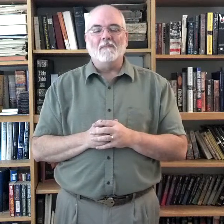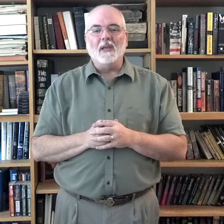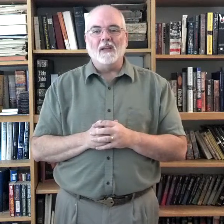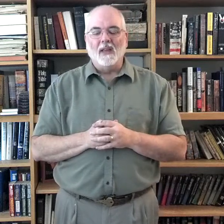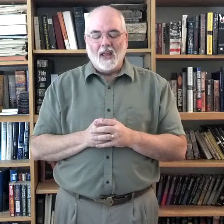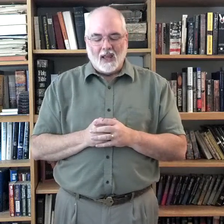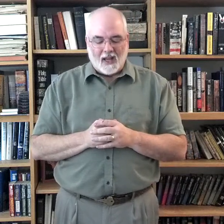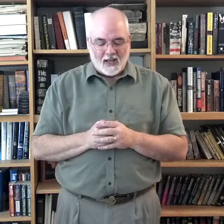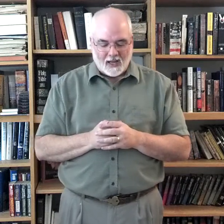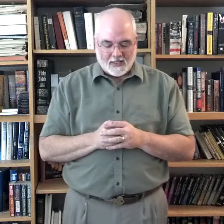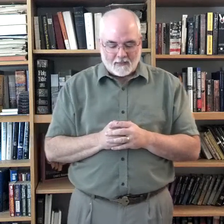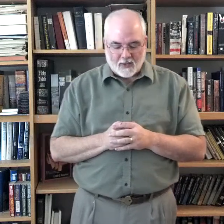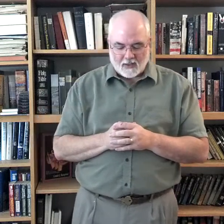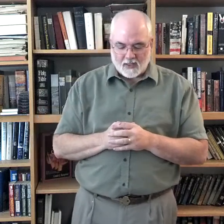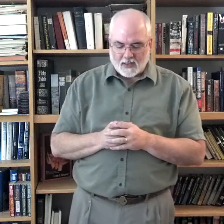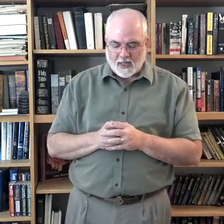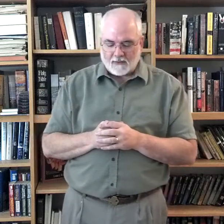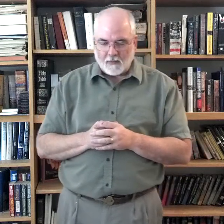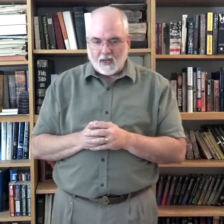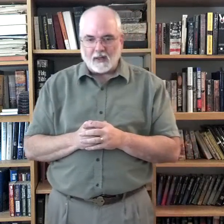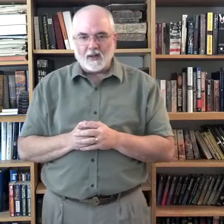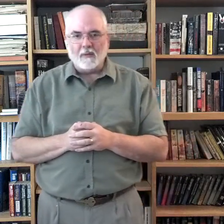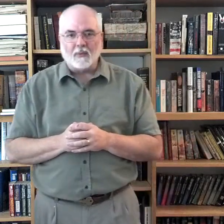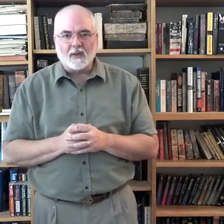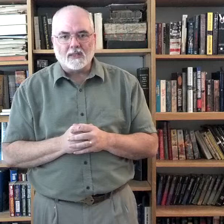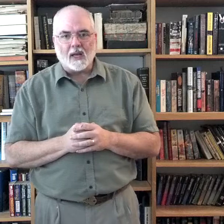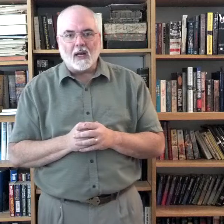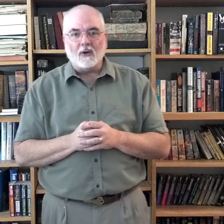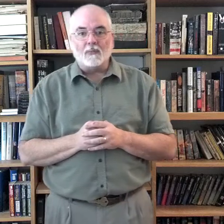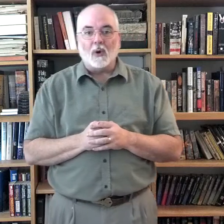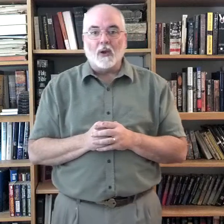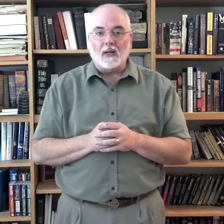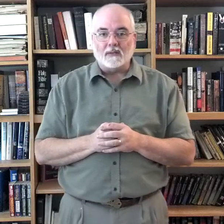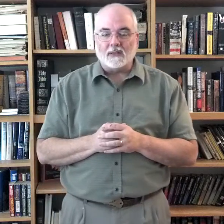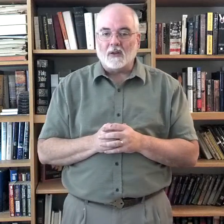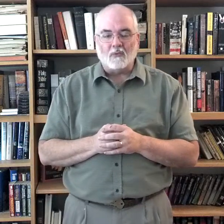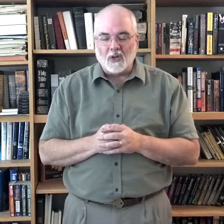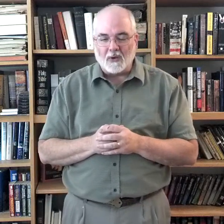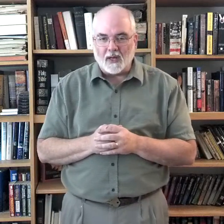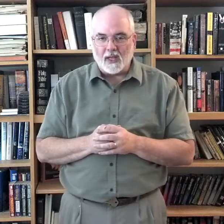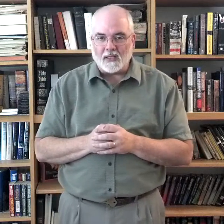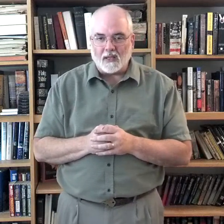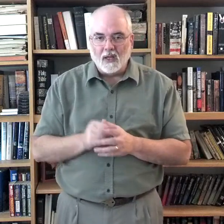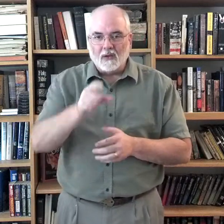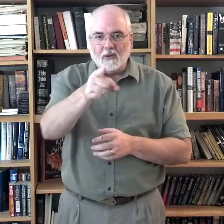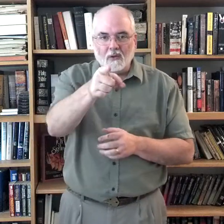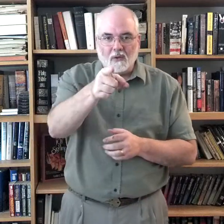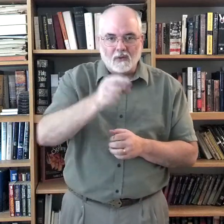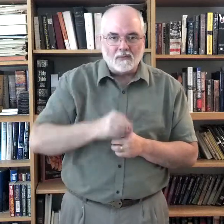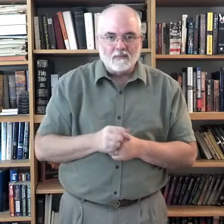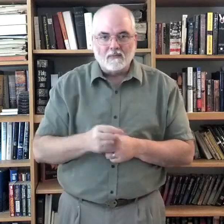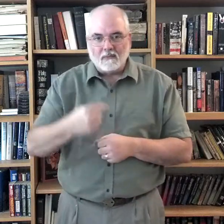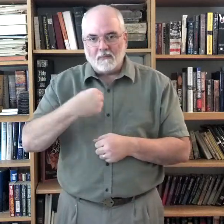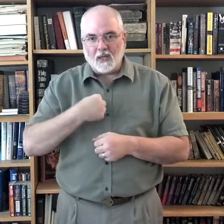Me. I skipped a sign for me. Sign language pronouns. Really, really easy. You. Me.